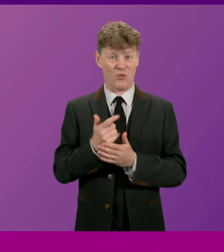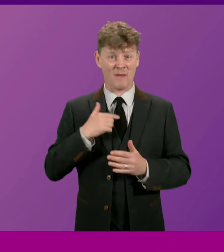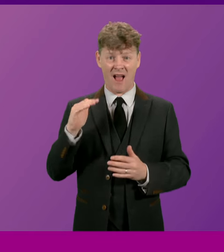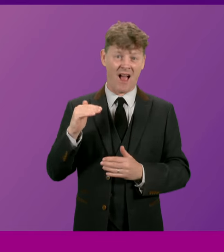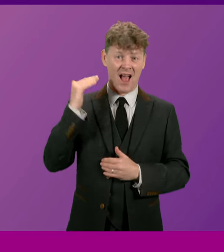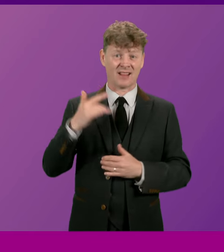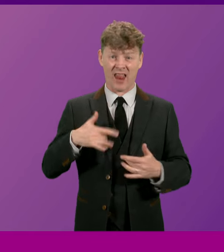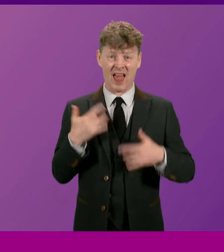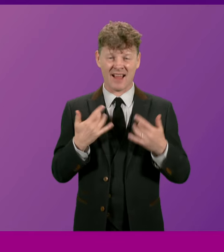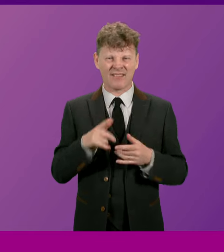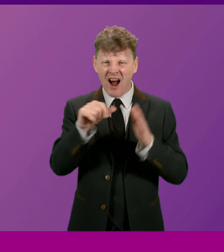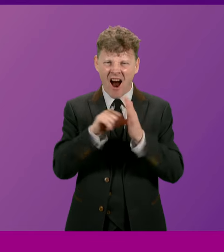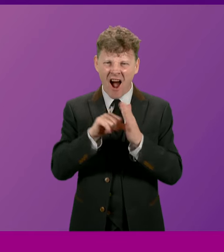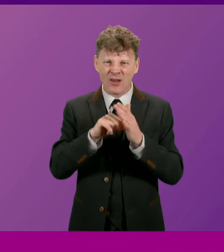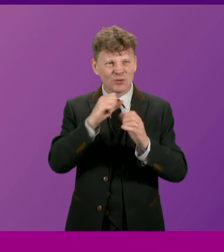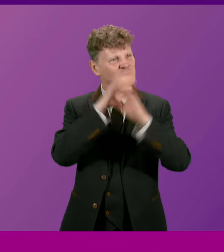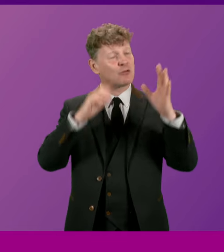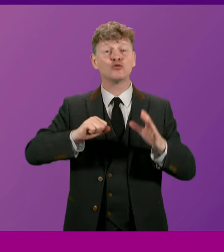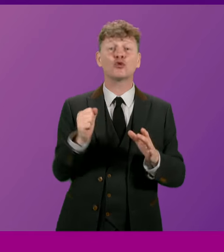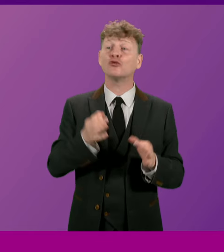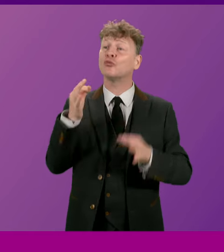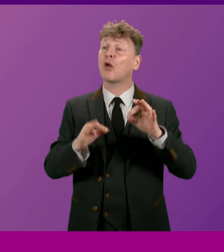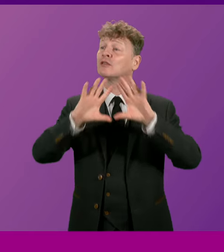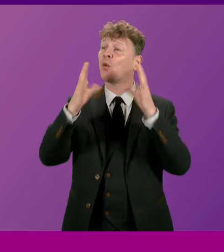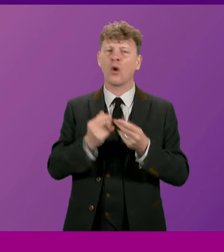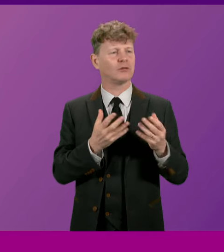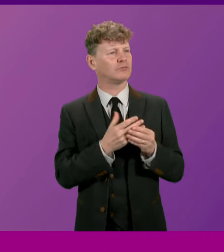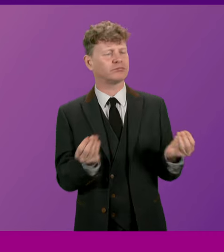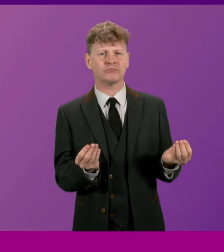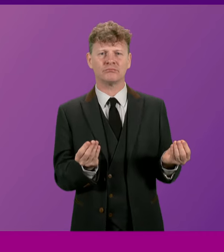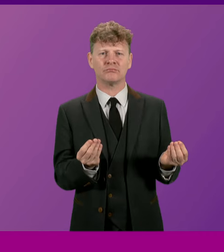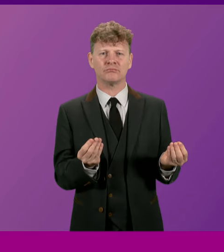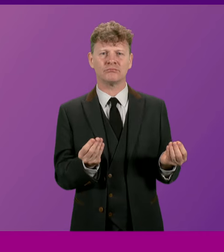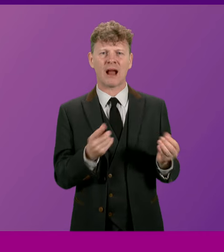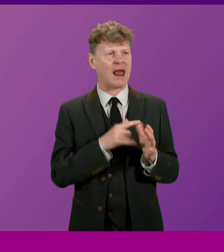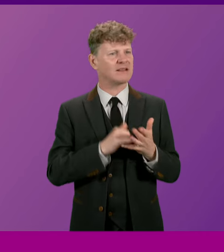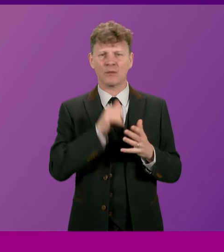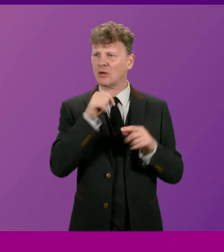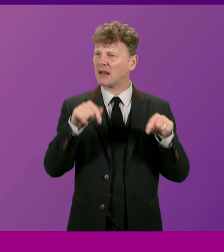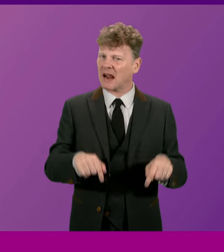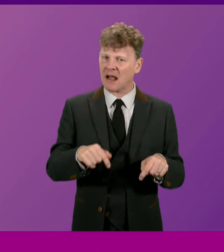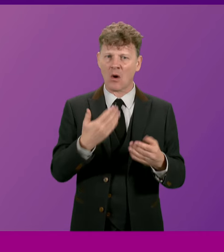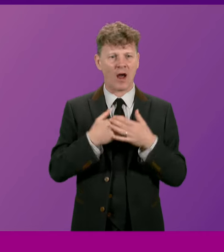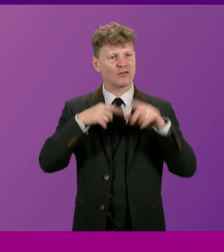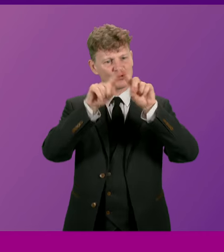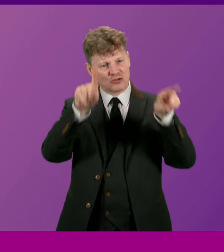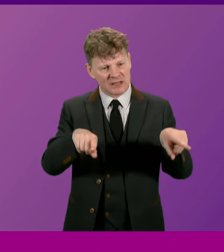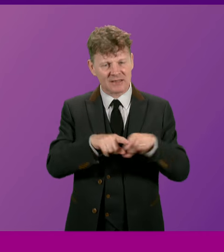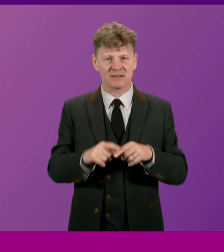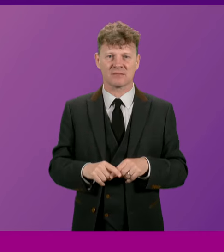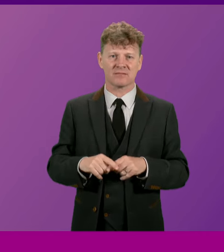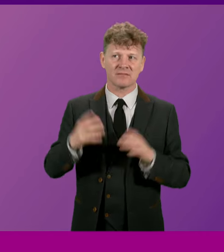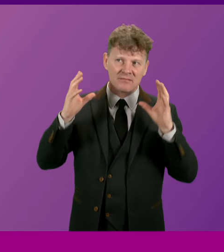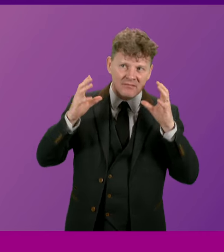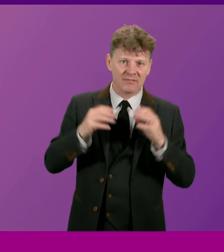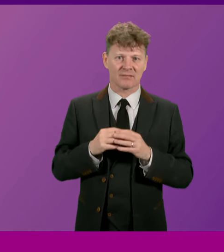So it will be hard to imagine the world of Scottish politics without Alex Salmond on our screens, on our airwaves, on doorsteps or even